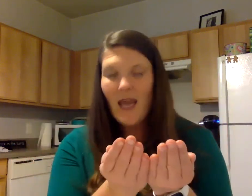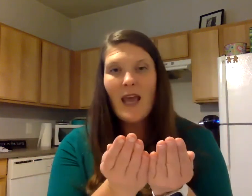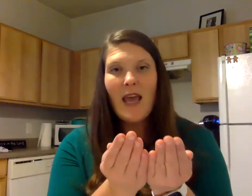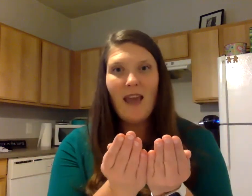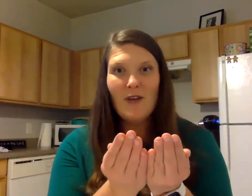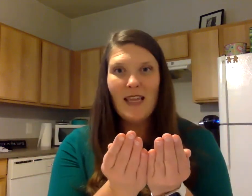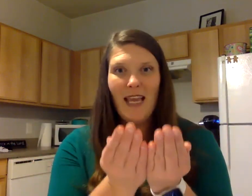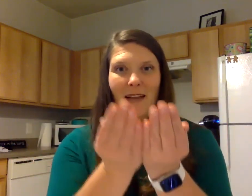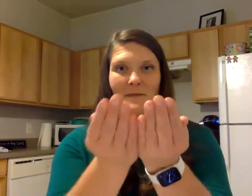Everything.